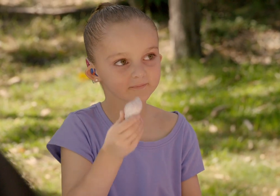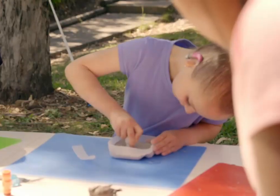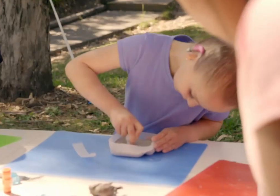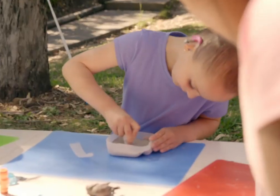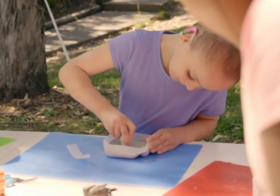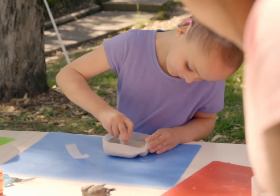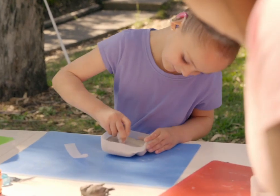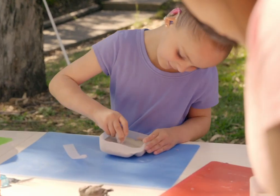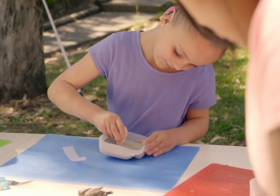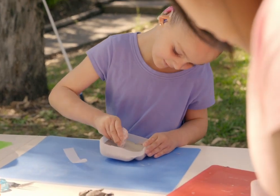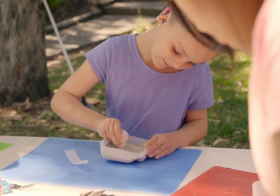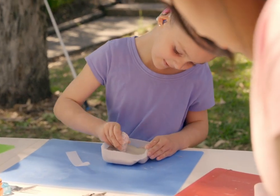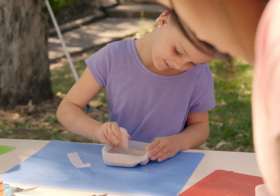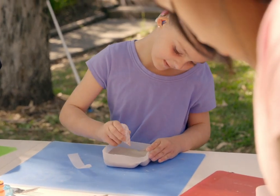Beautiful. Yeah.